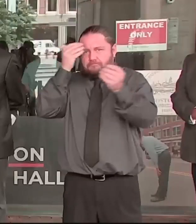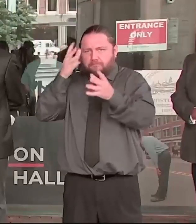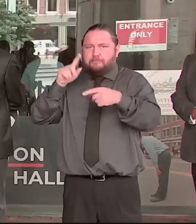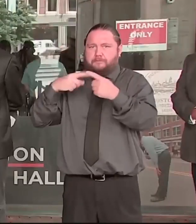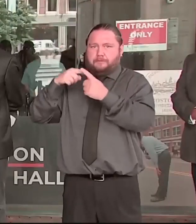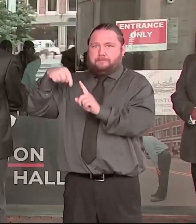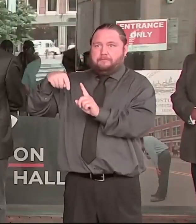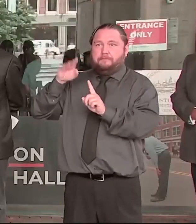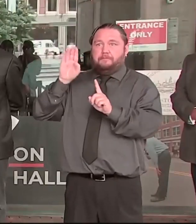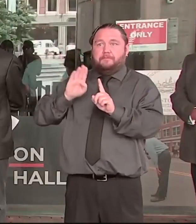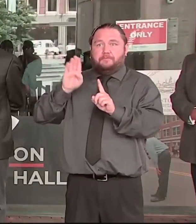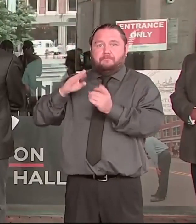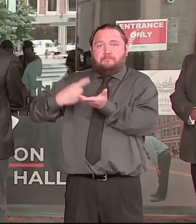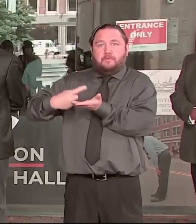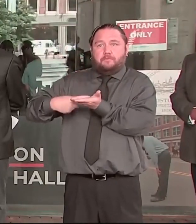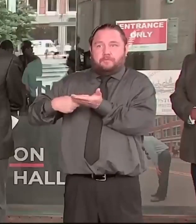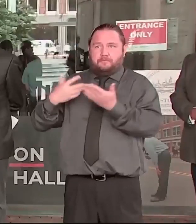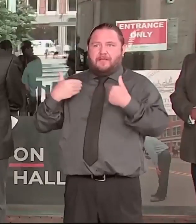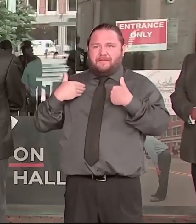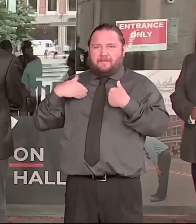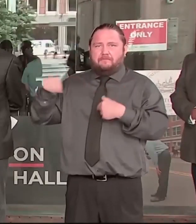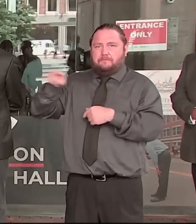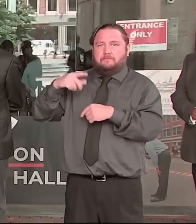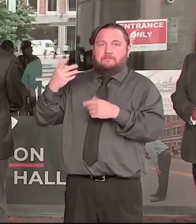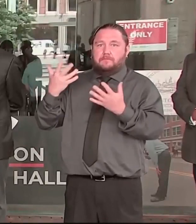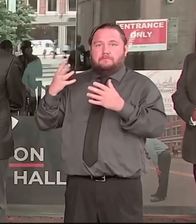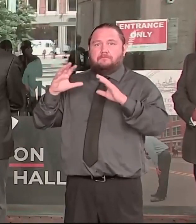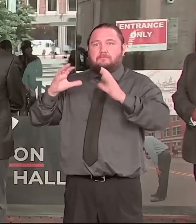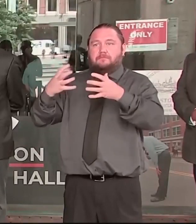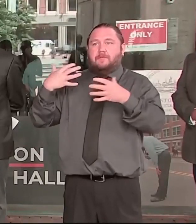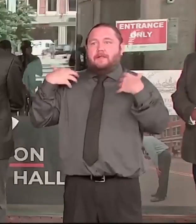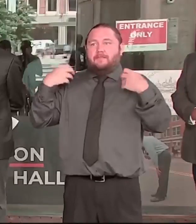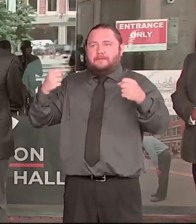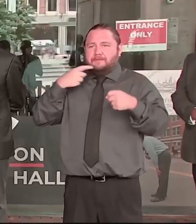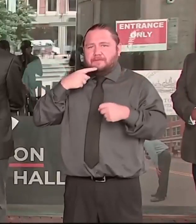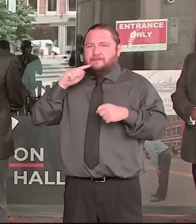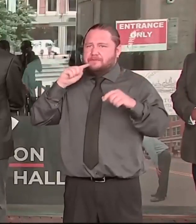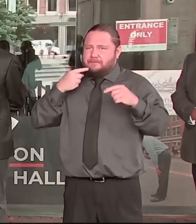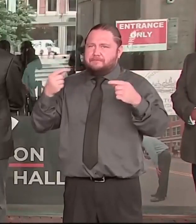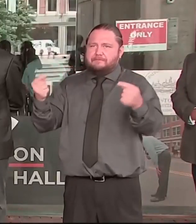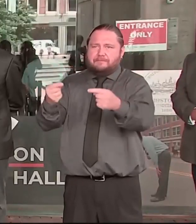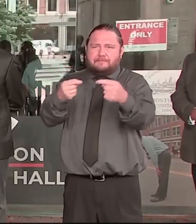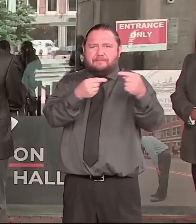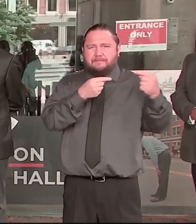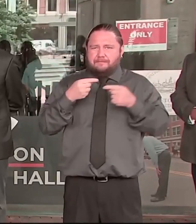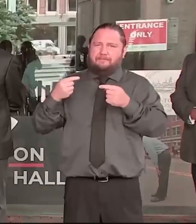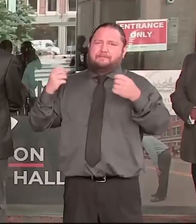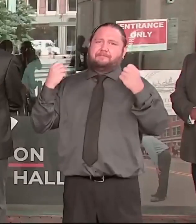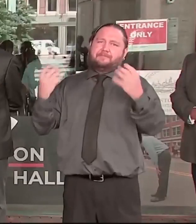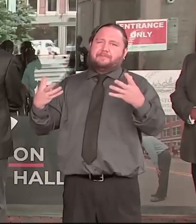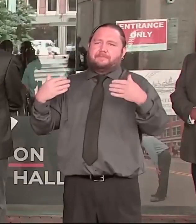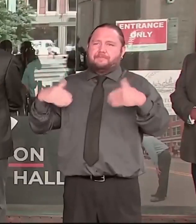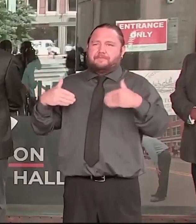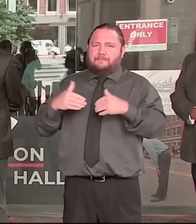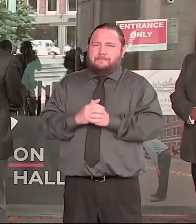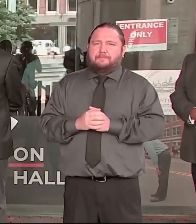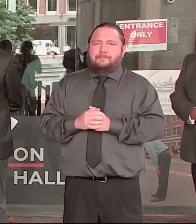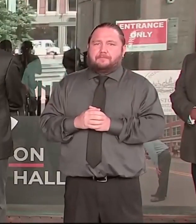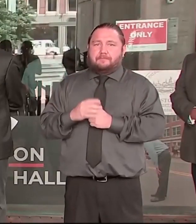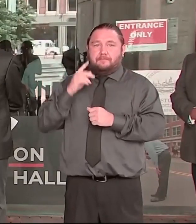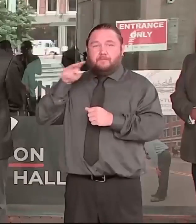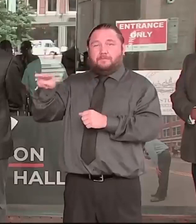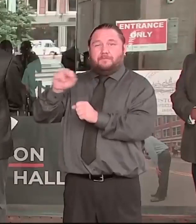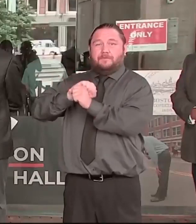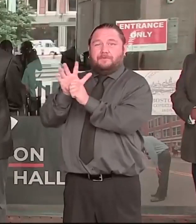The health impacts of historic and systemic racism are clear in our COVID-19 case numbers. And the impacts go